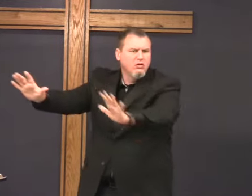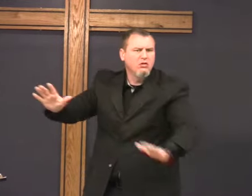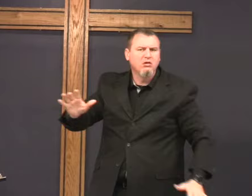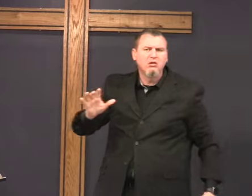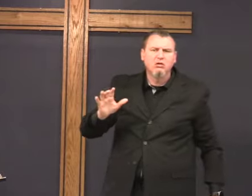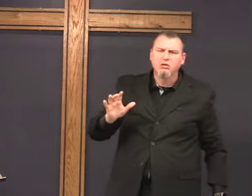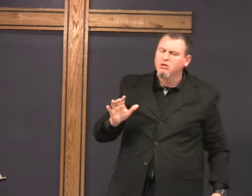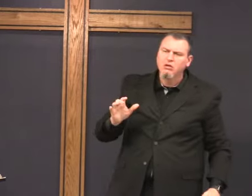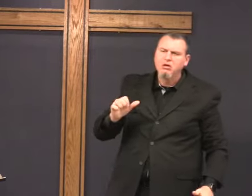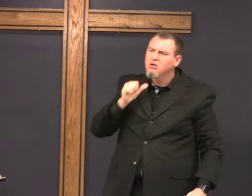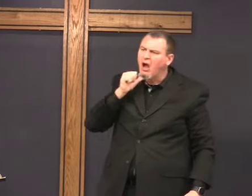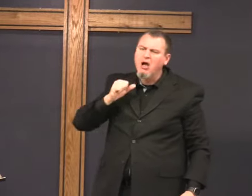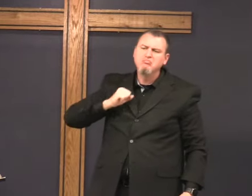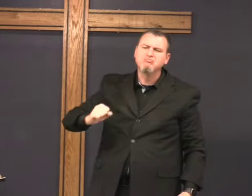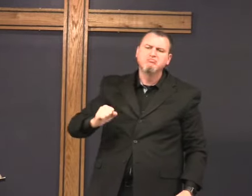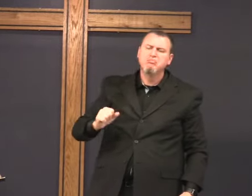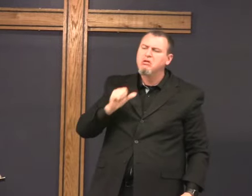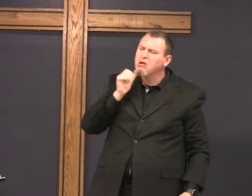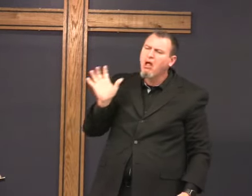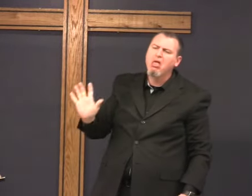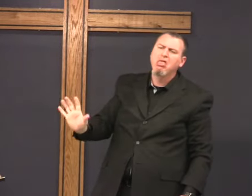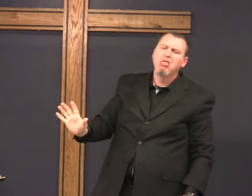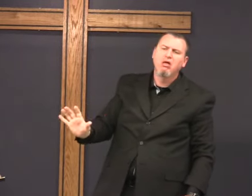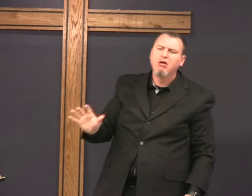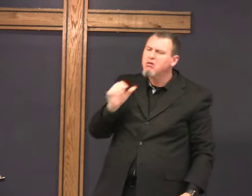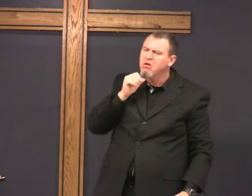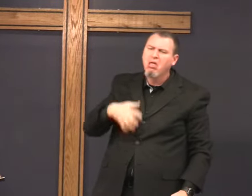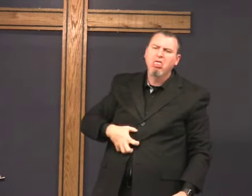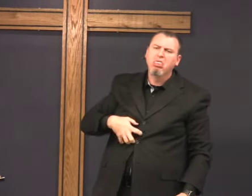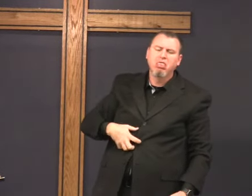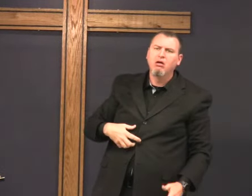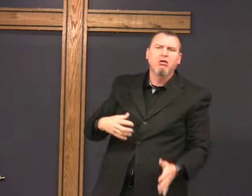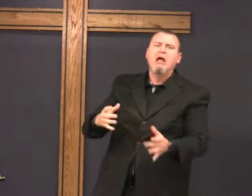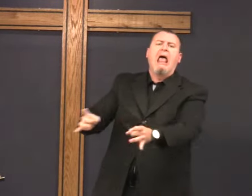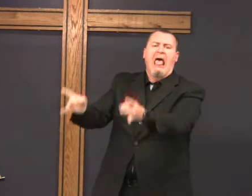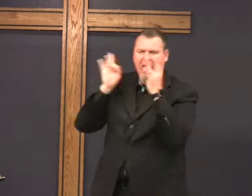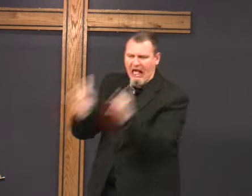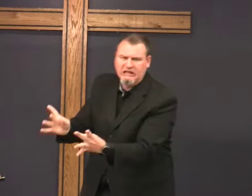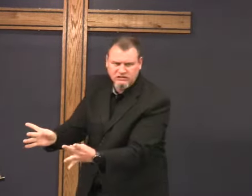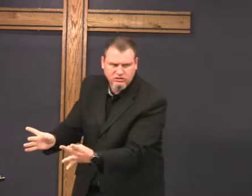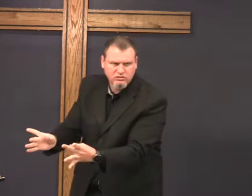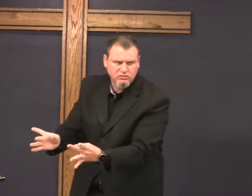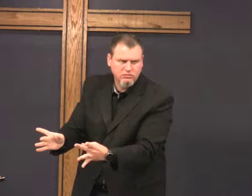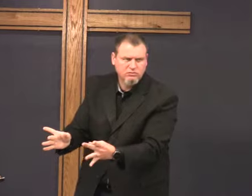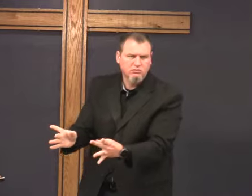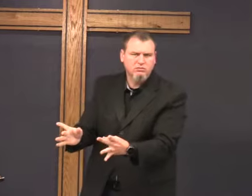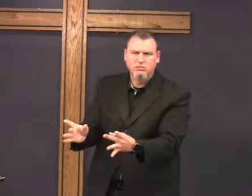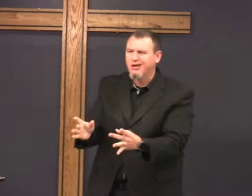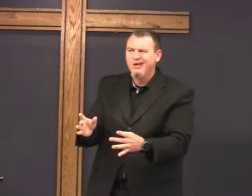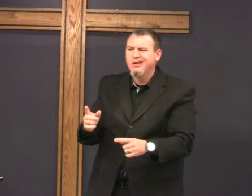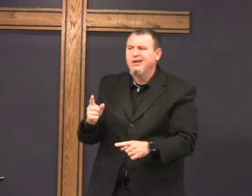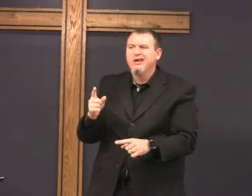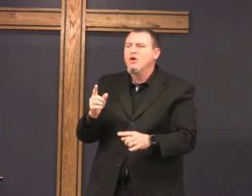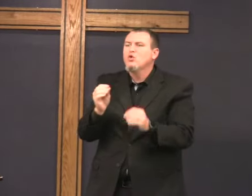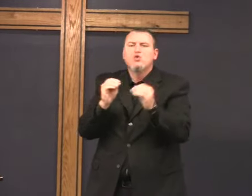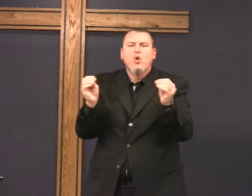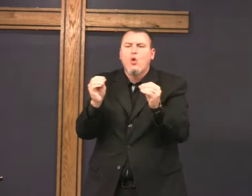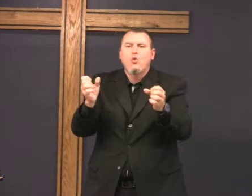He rejects it. Not just resists it. Not just hates it. Dislikes it a little bit. He